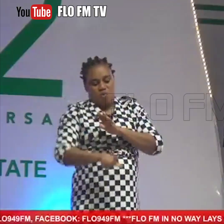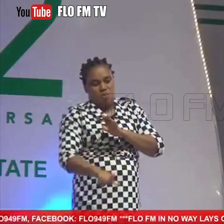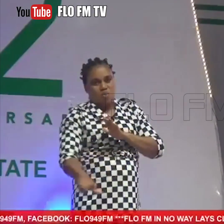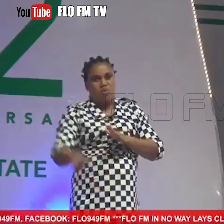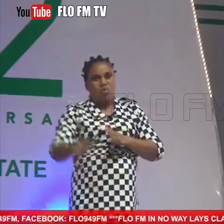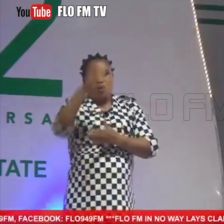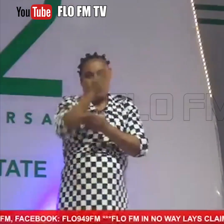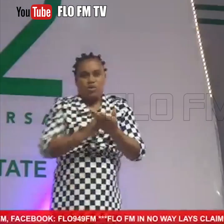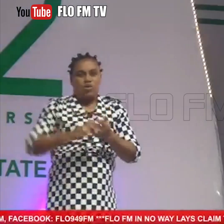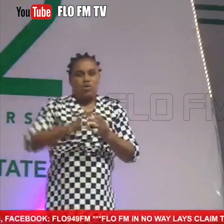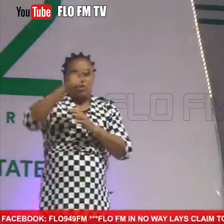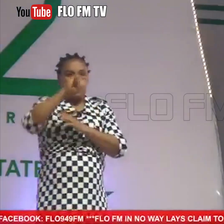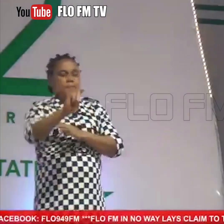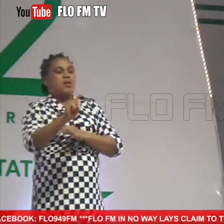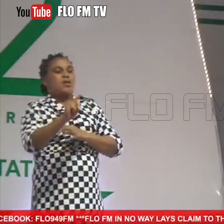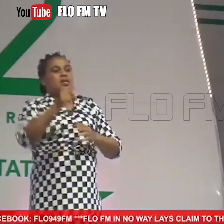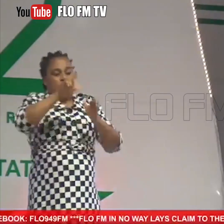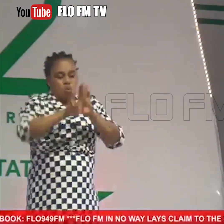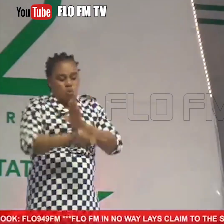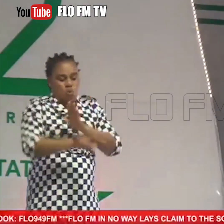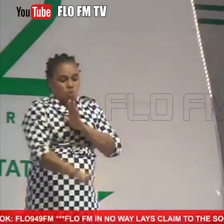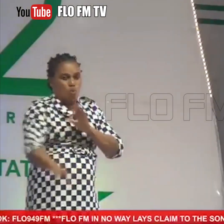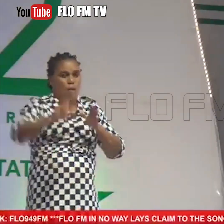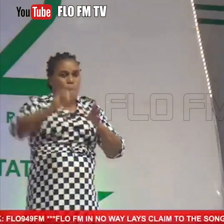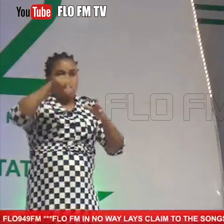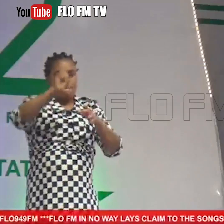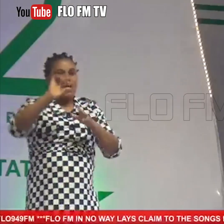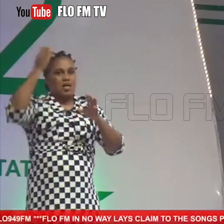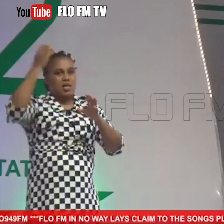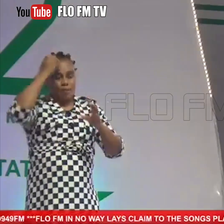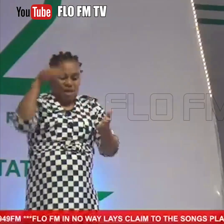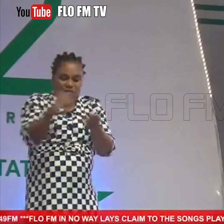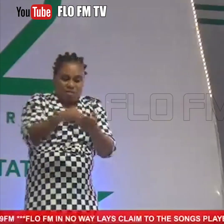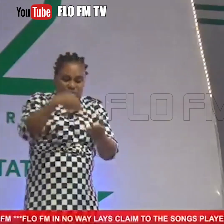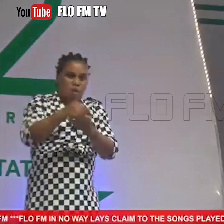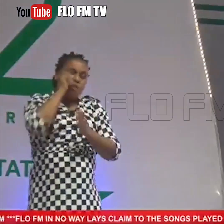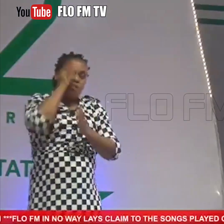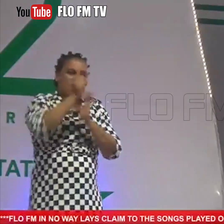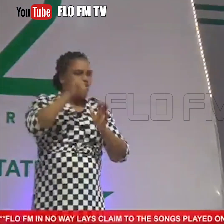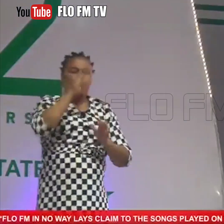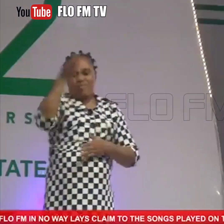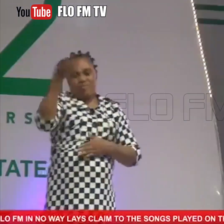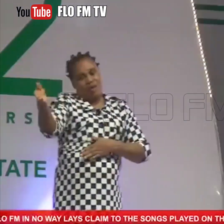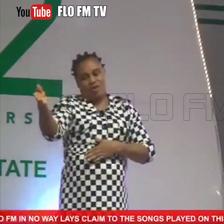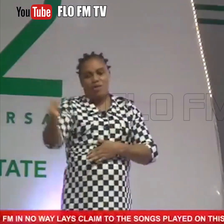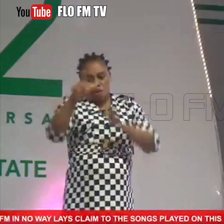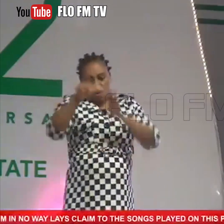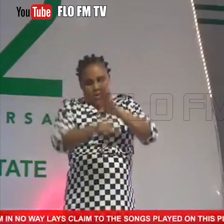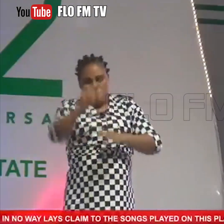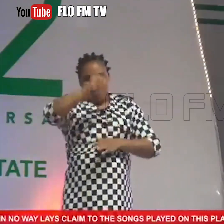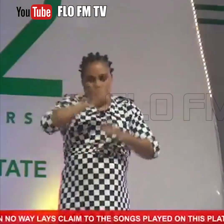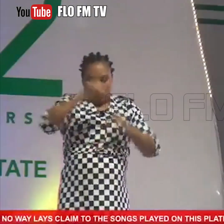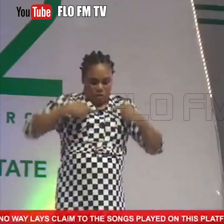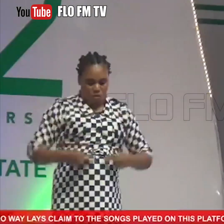sub-national GDP, low per capita income. IBA state shouldn't be there. Low quality of